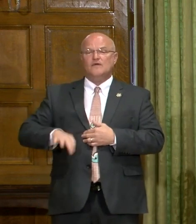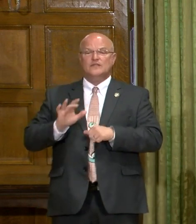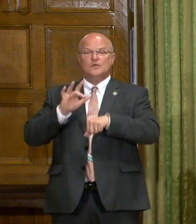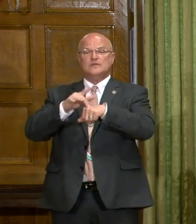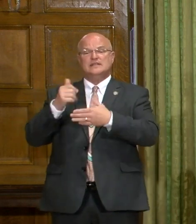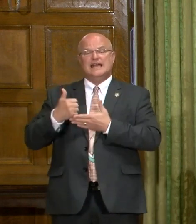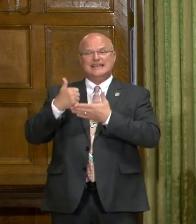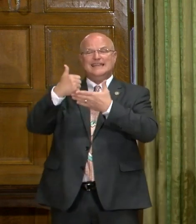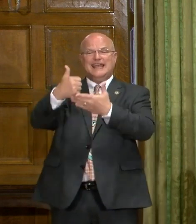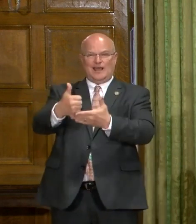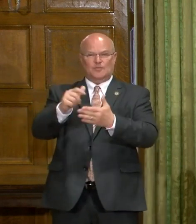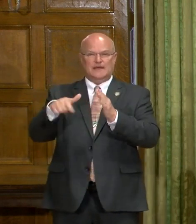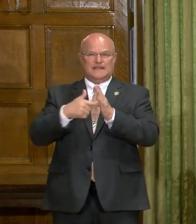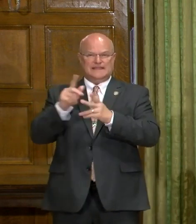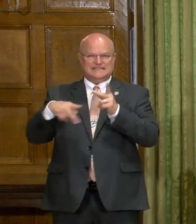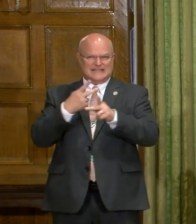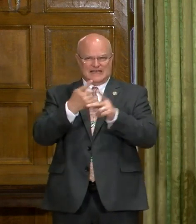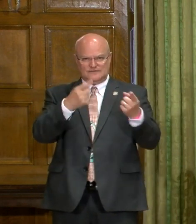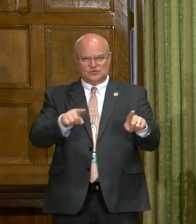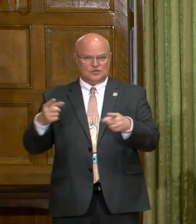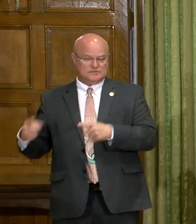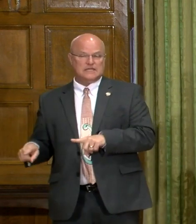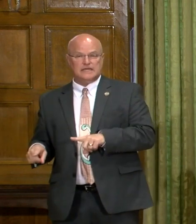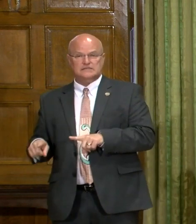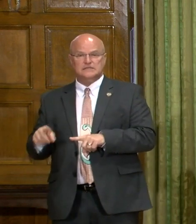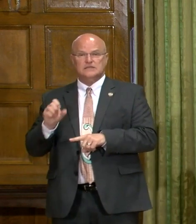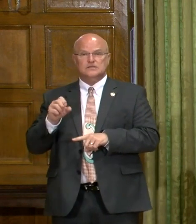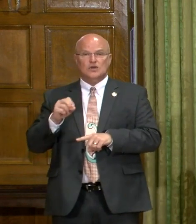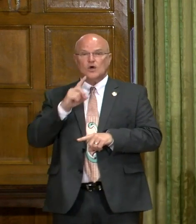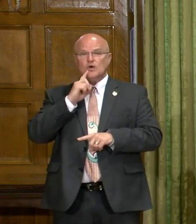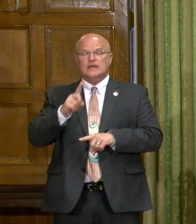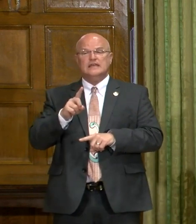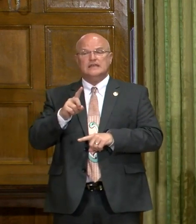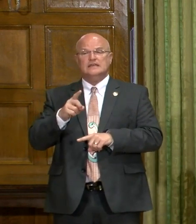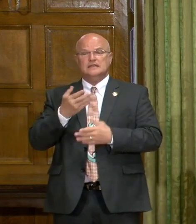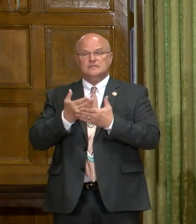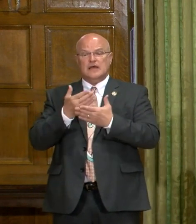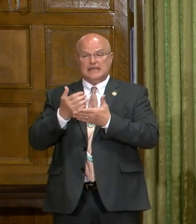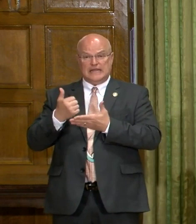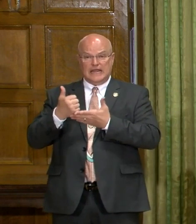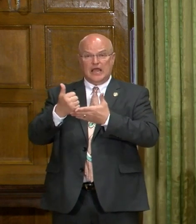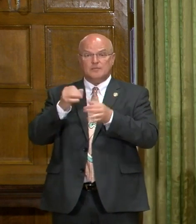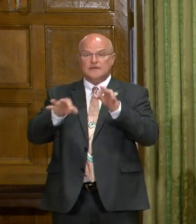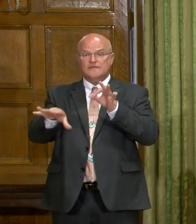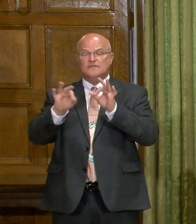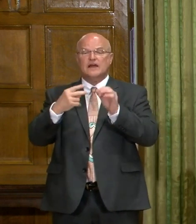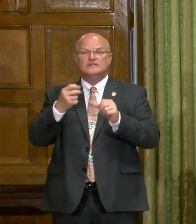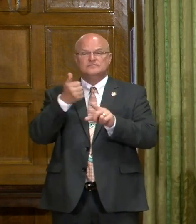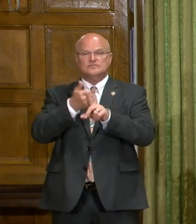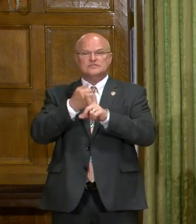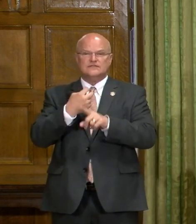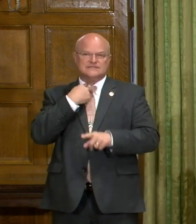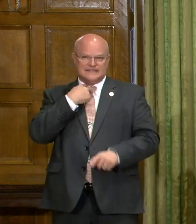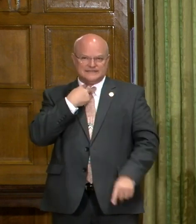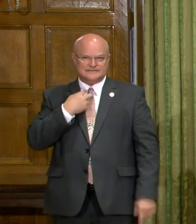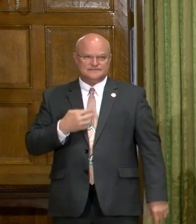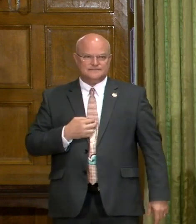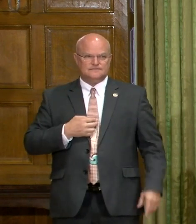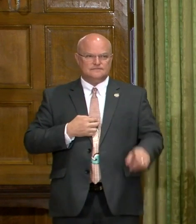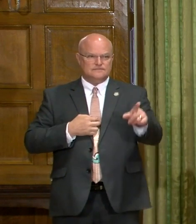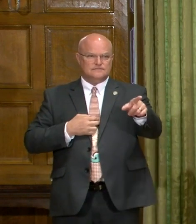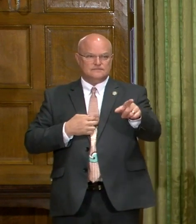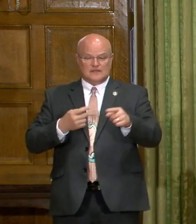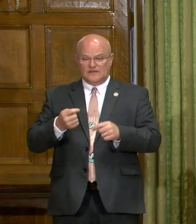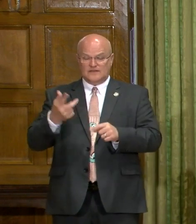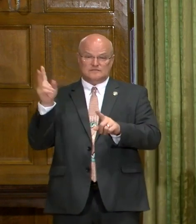reach out and help in these kind of circumstances. So, there is relief and help for you if you find yourself in that circumstance. The